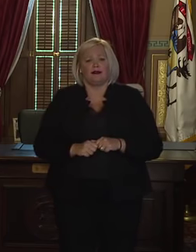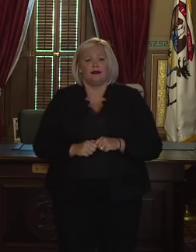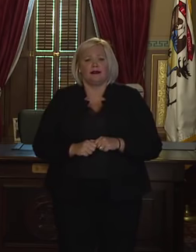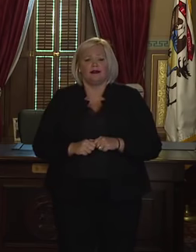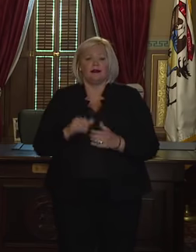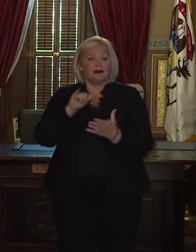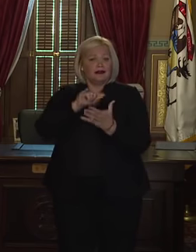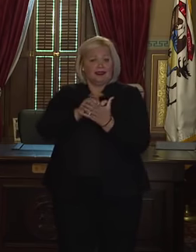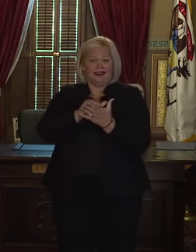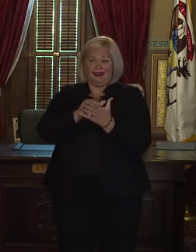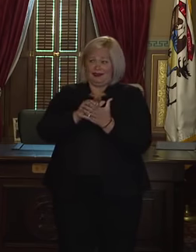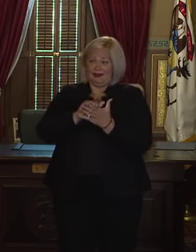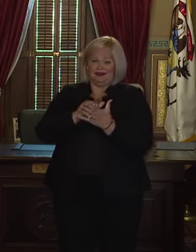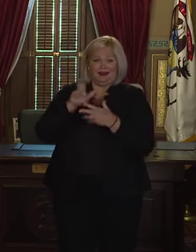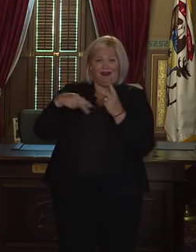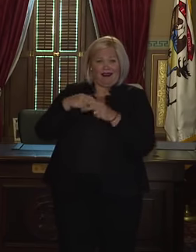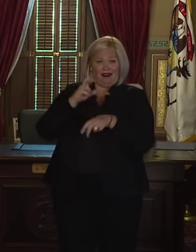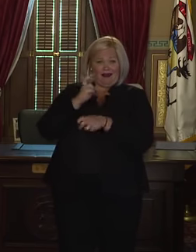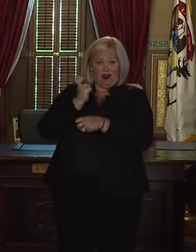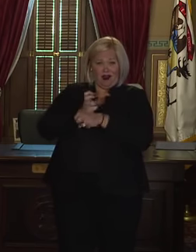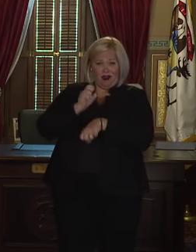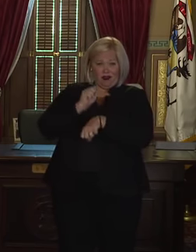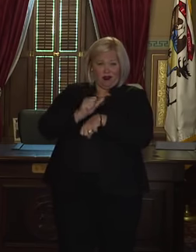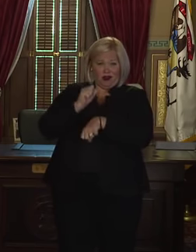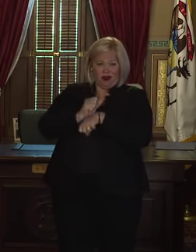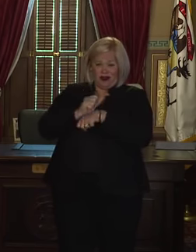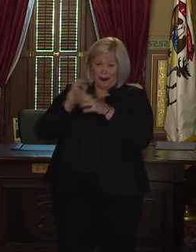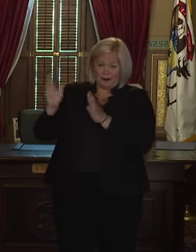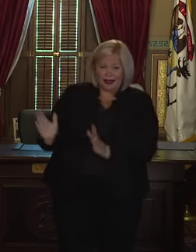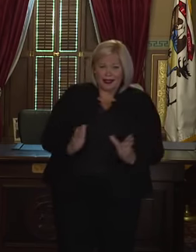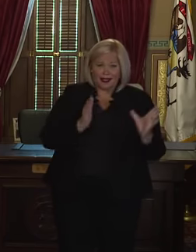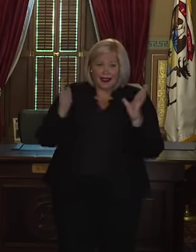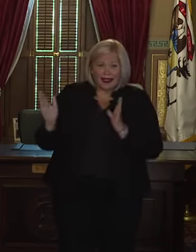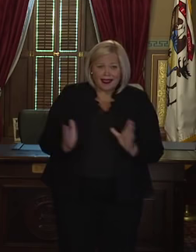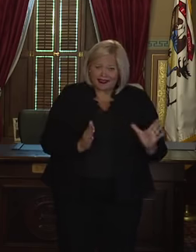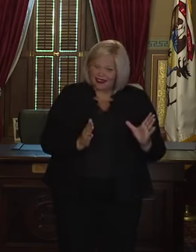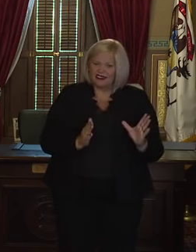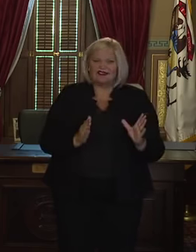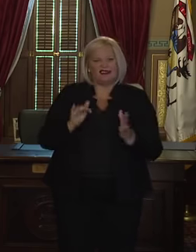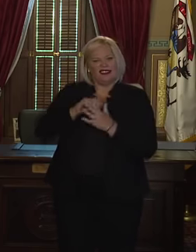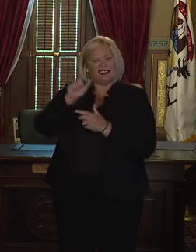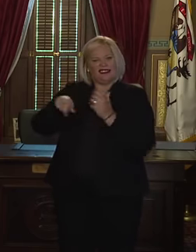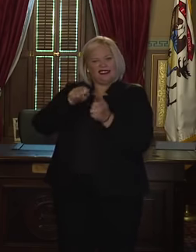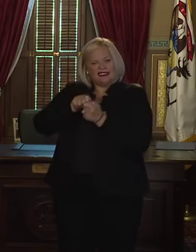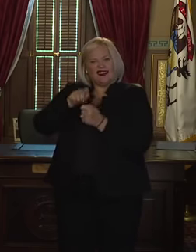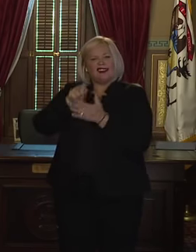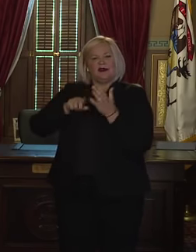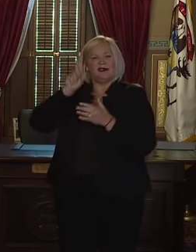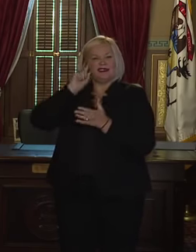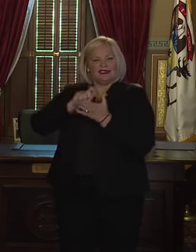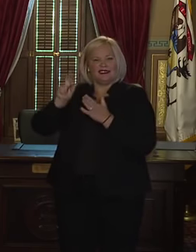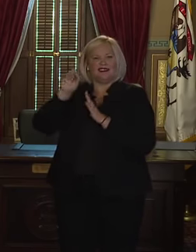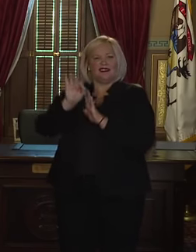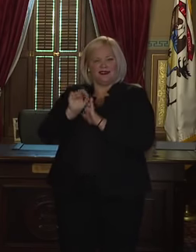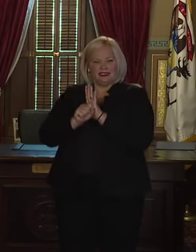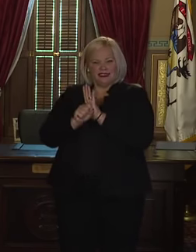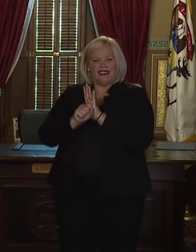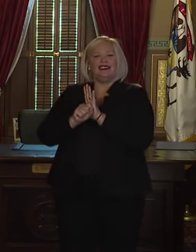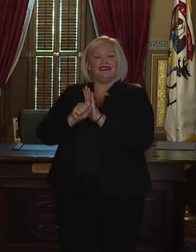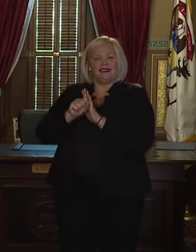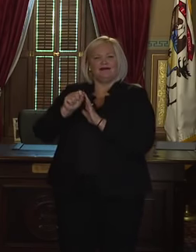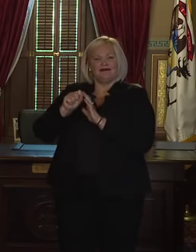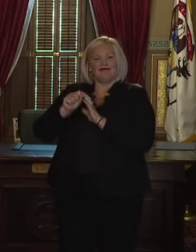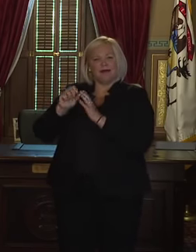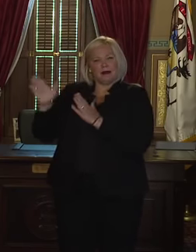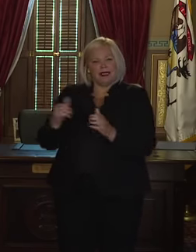exactly the type of hard work and planning that Secretary Benson and leaders across our state are putting into our November election